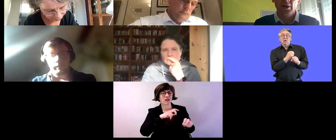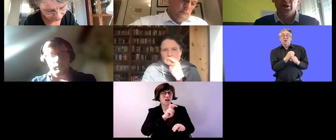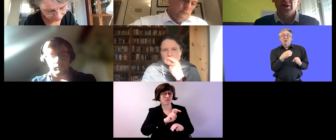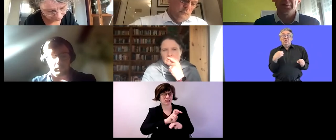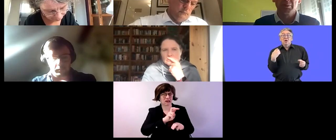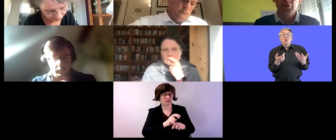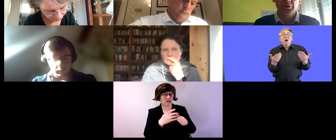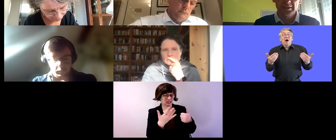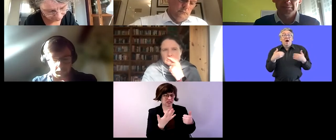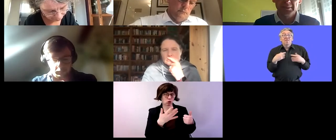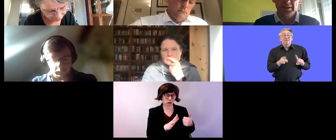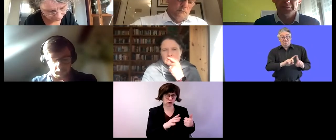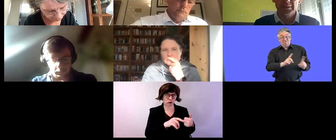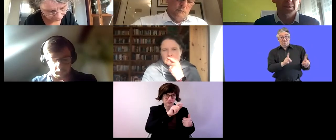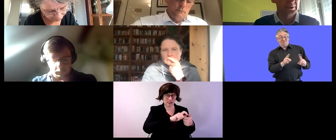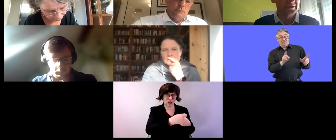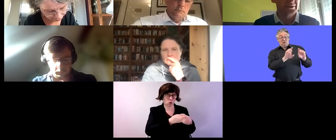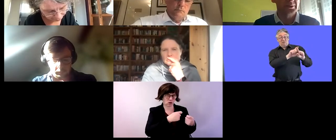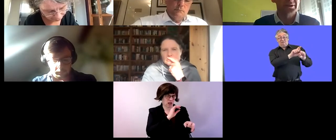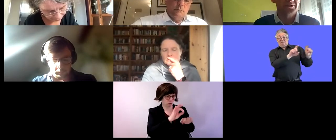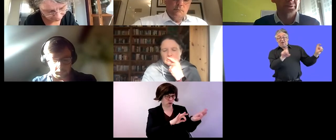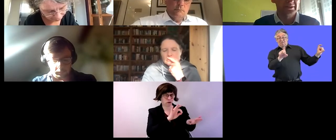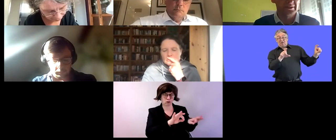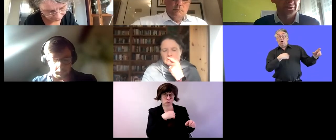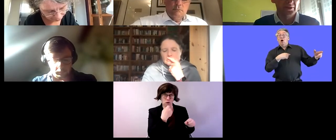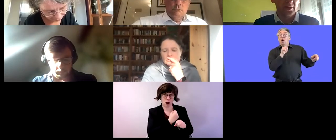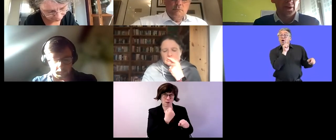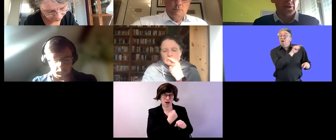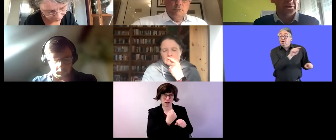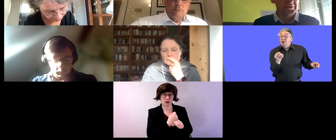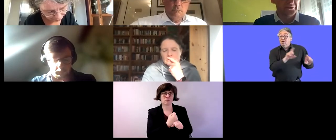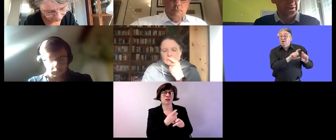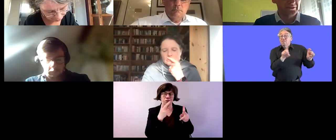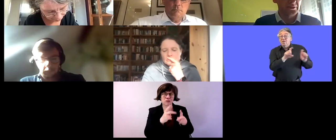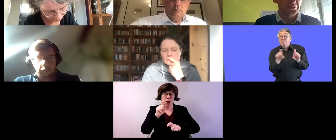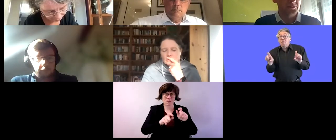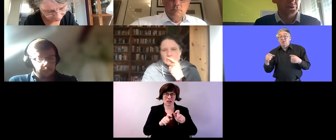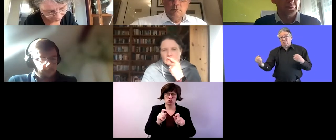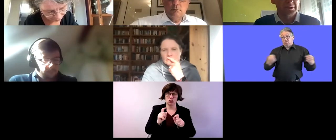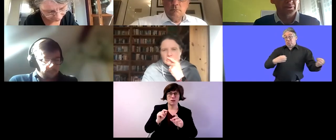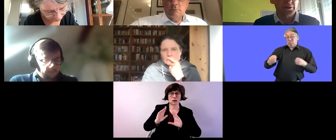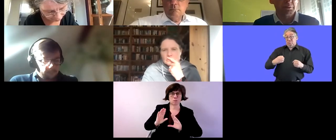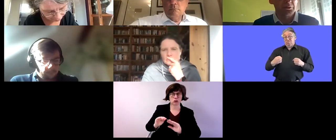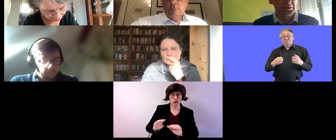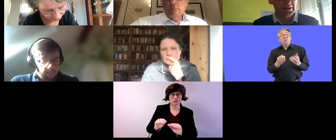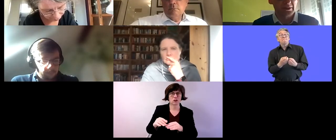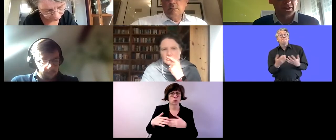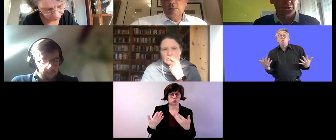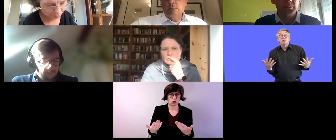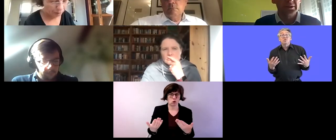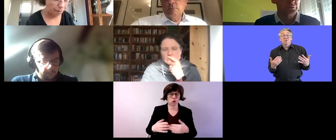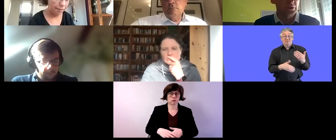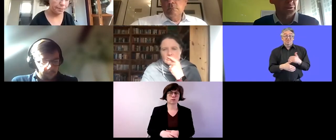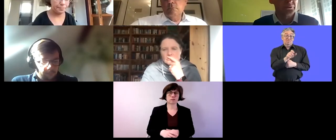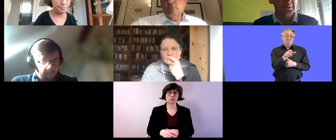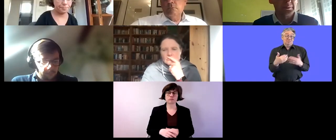are employing mainly people with with disabilities or 56 customer companies are employing uh